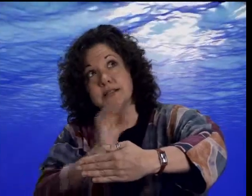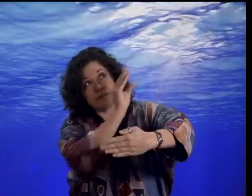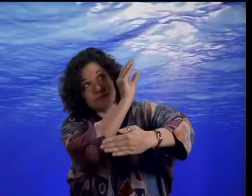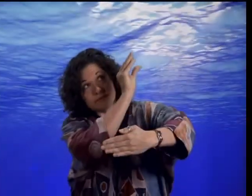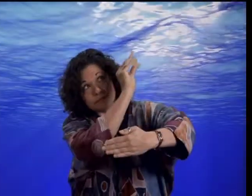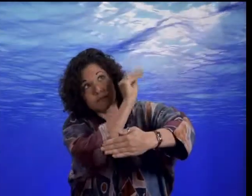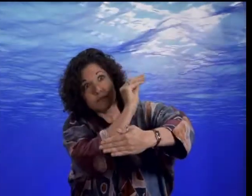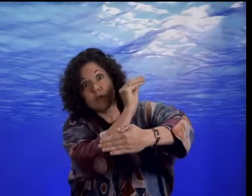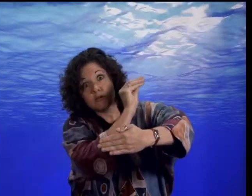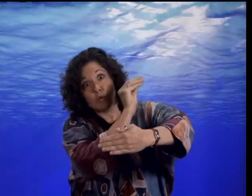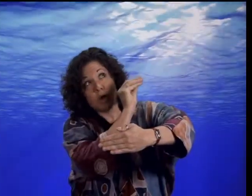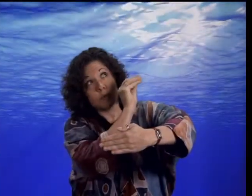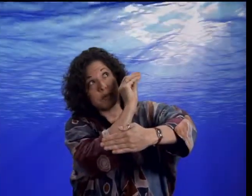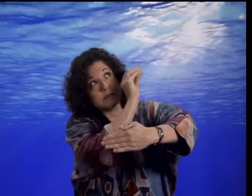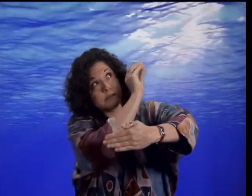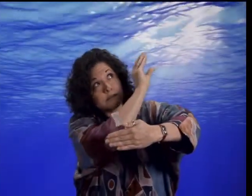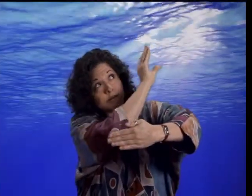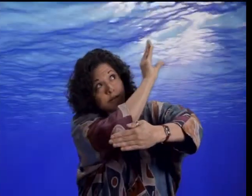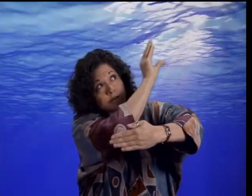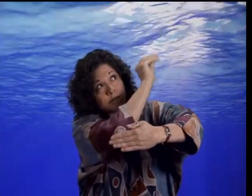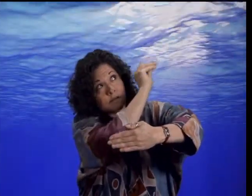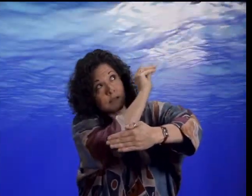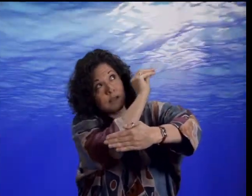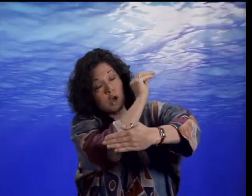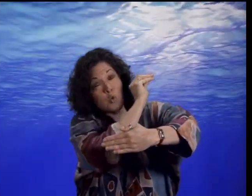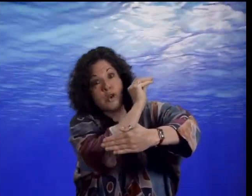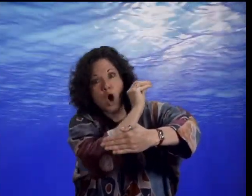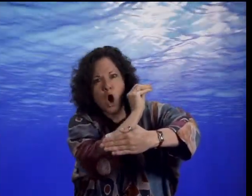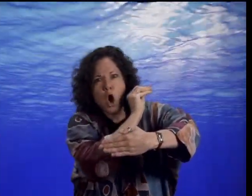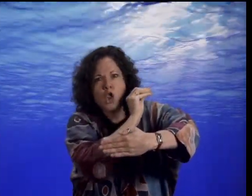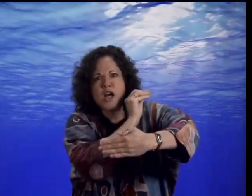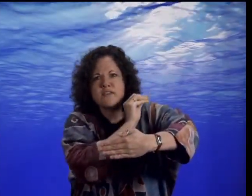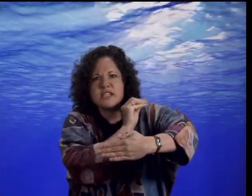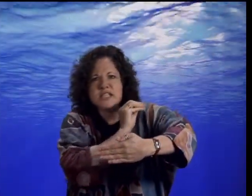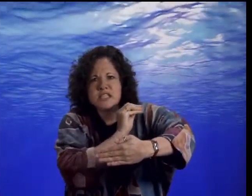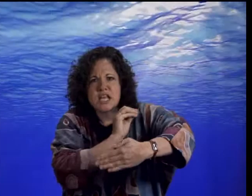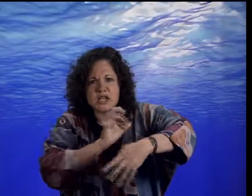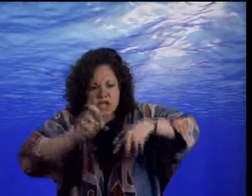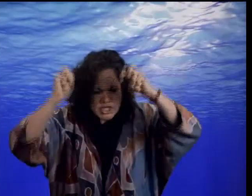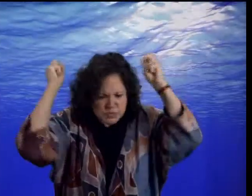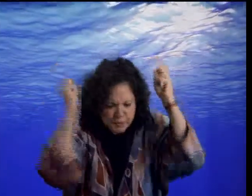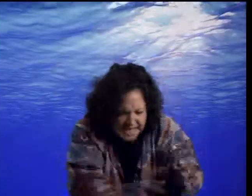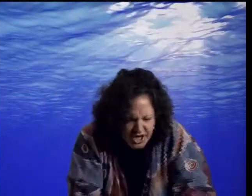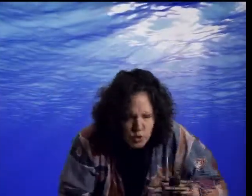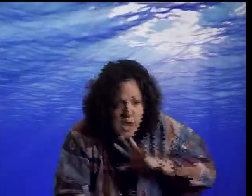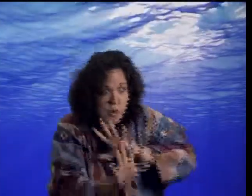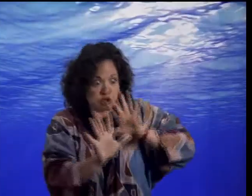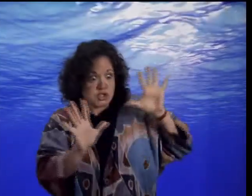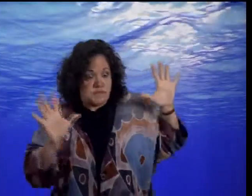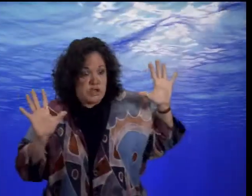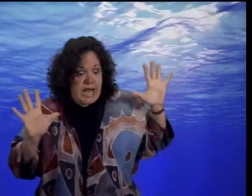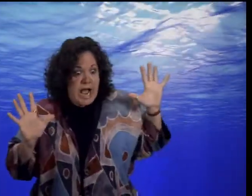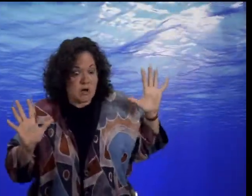for water bugs when all of a sudden, splash! Oh, hey, watch yourself! Look out!